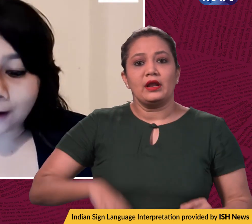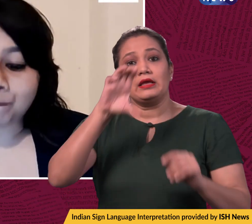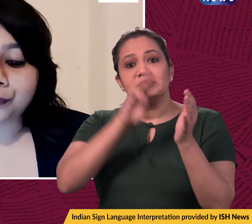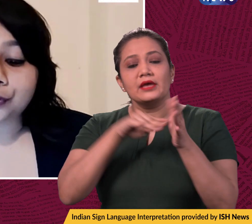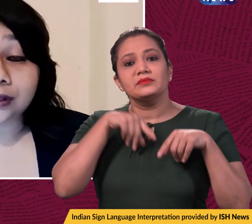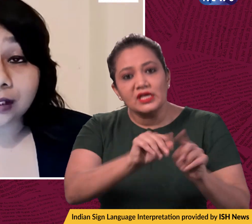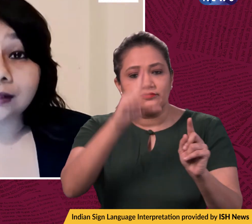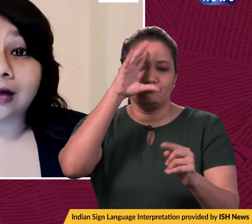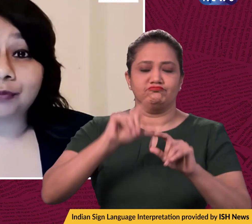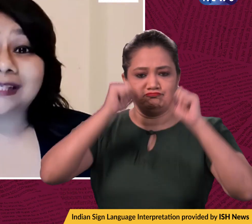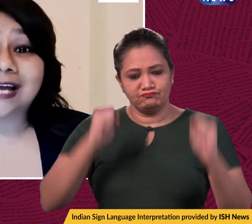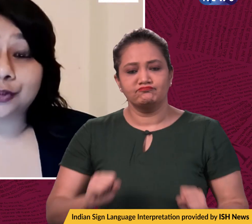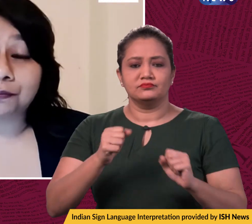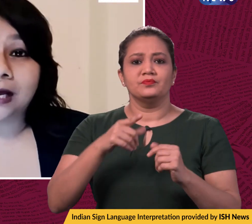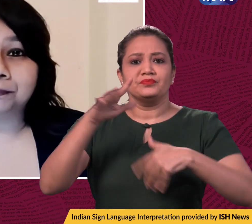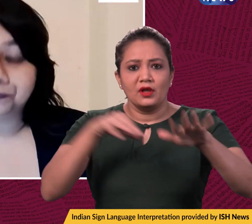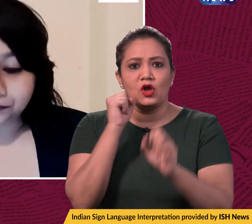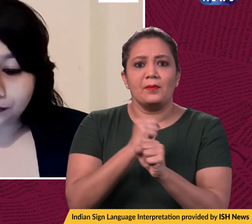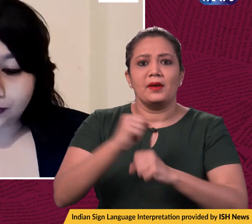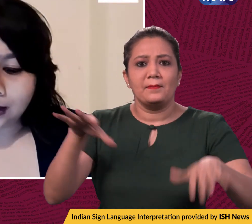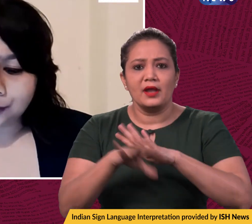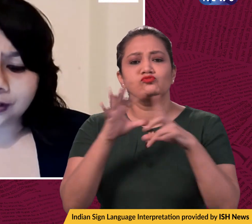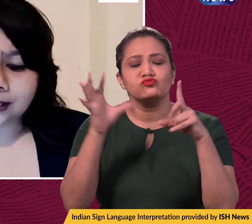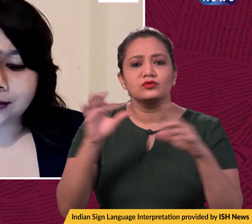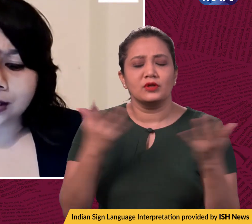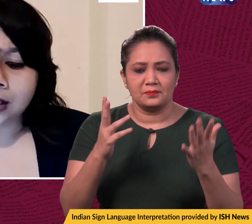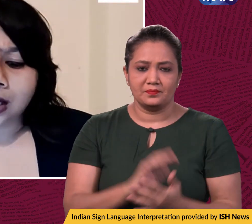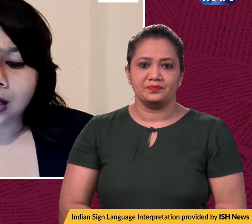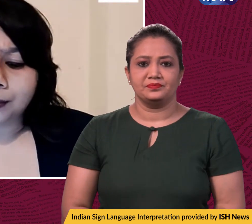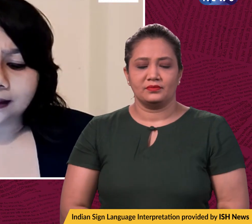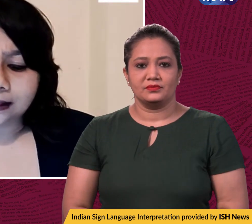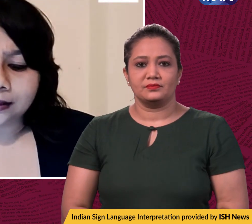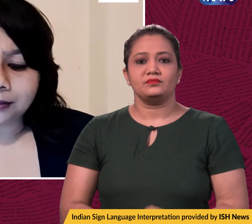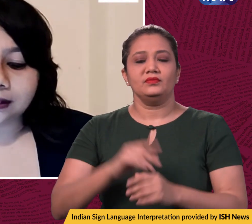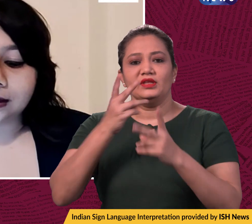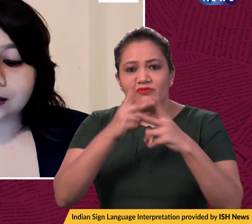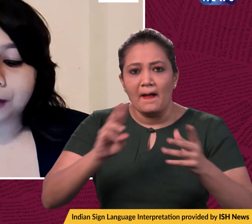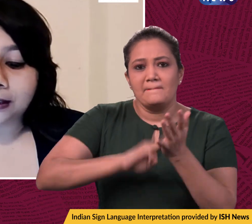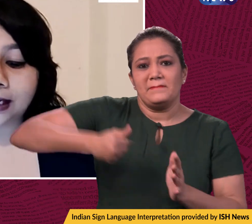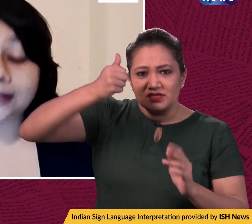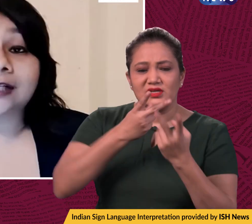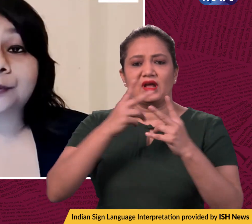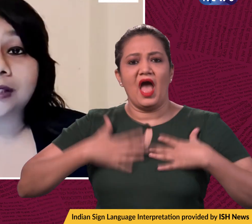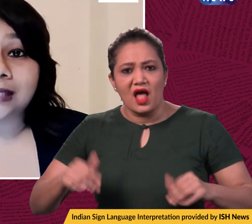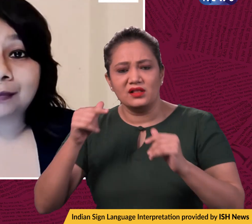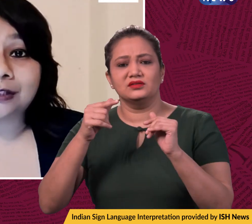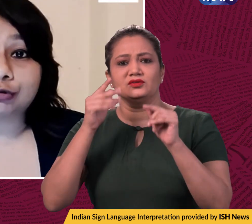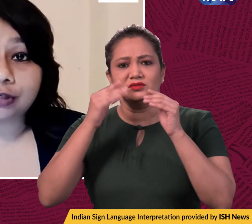to discuss the government's action plan. And it was attended by senior ministers, public health experts and administration